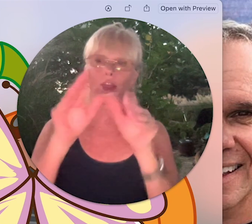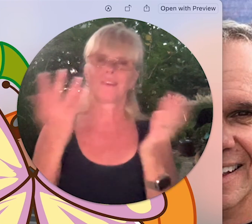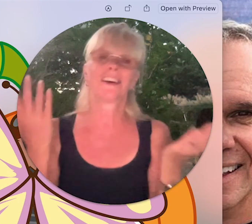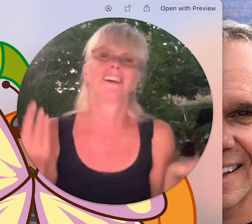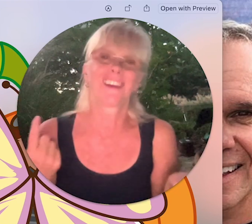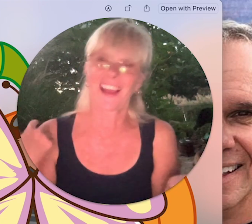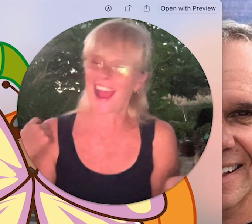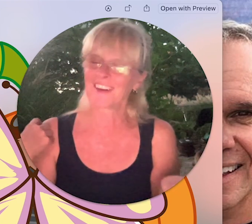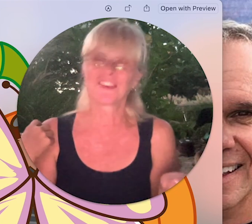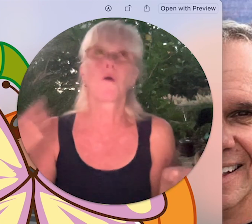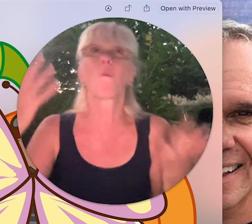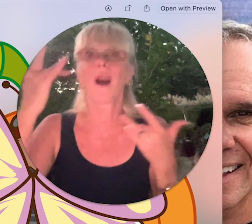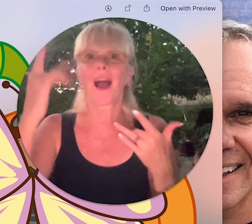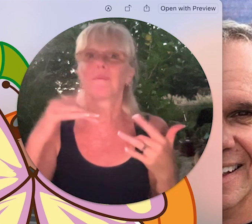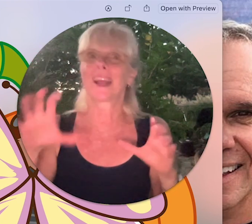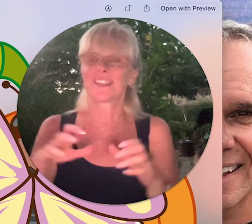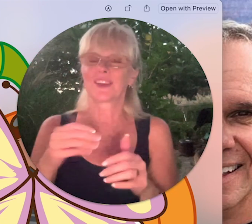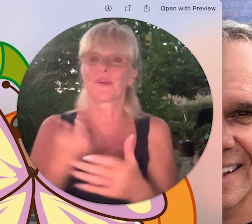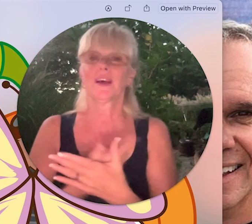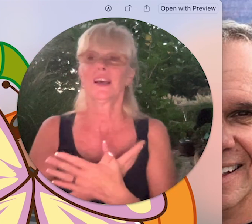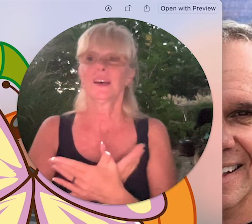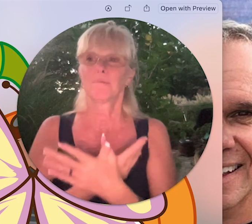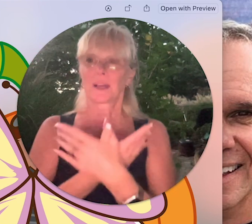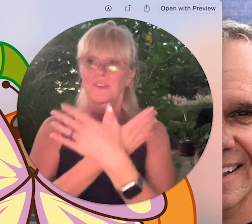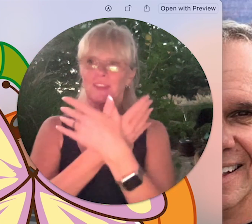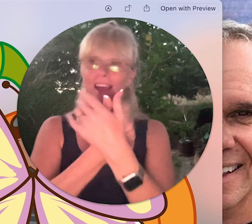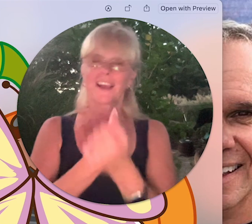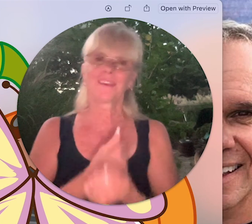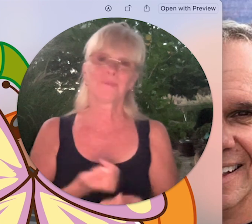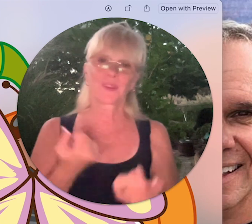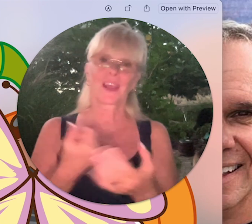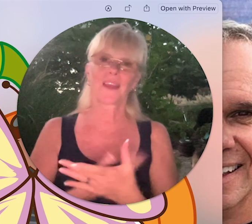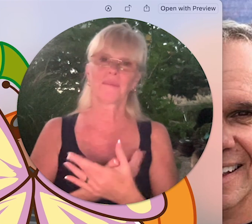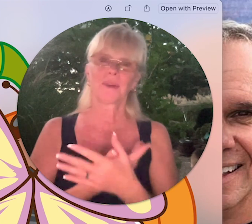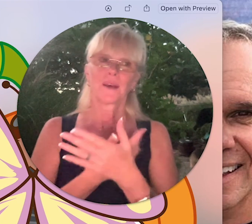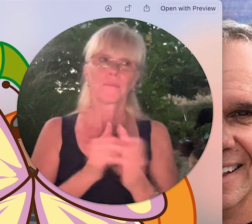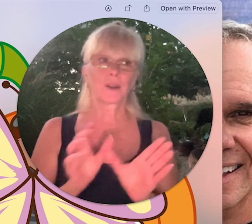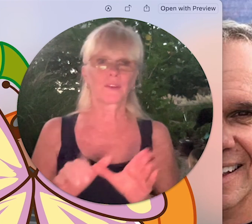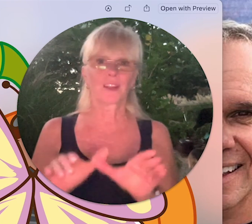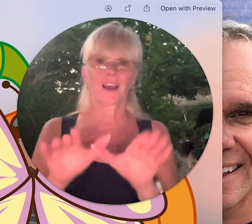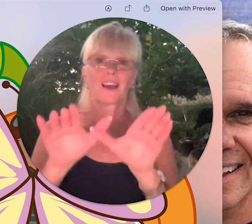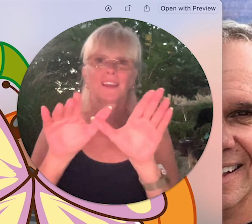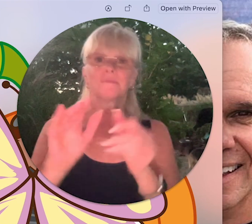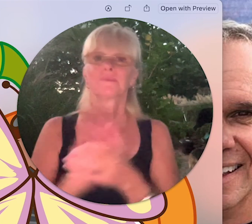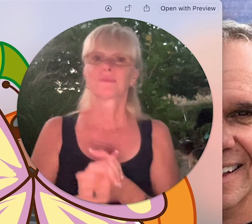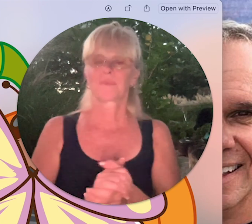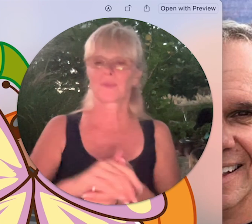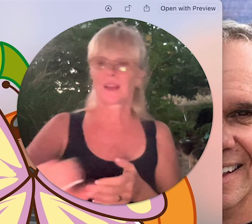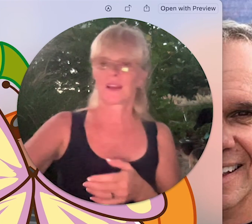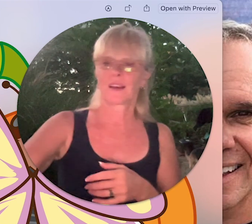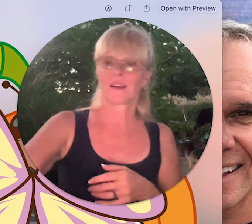I don't know I but I do butterfly okay butterfly um